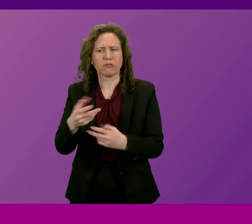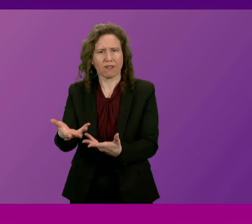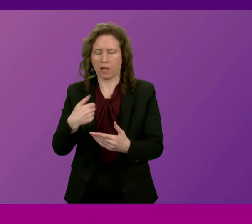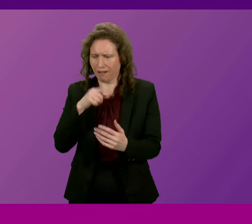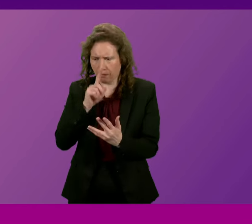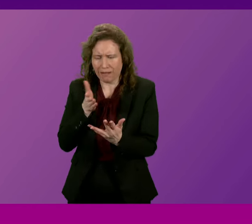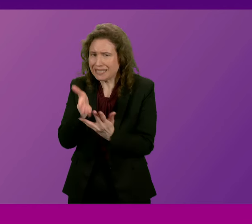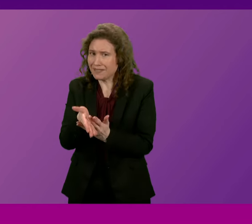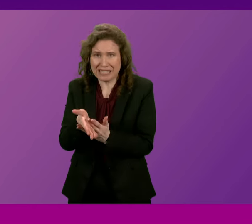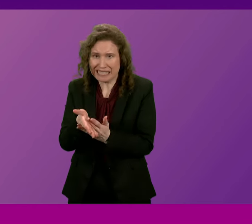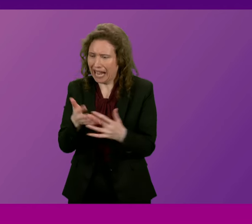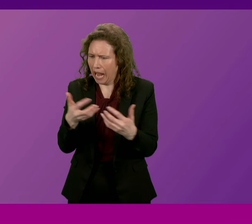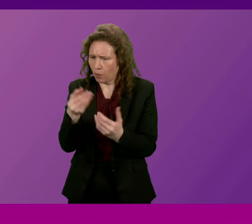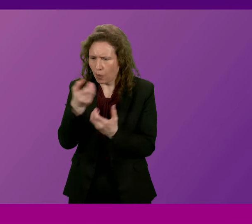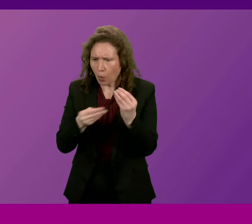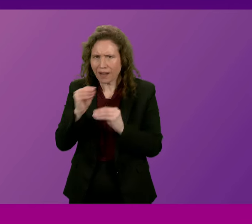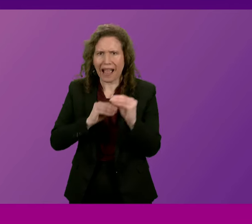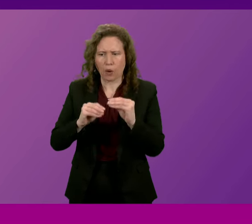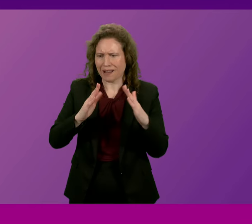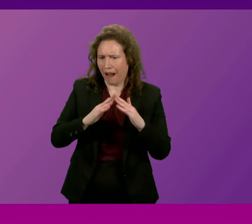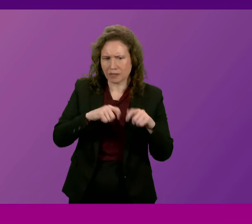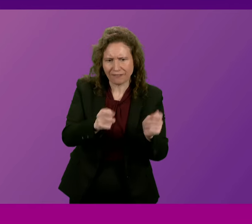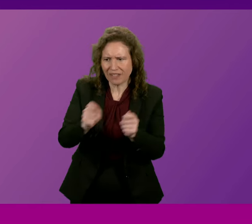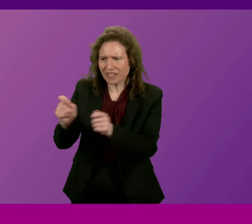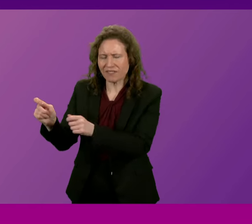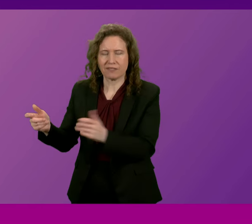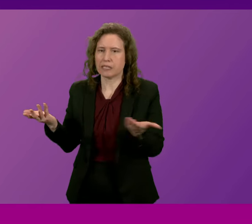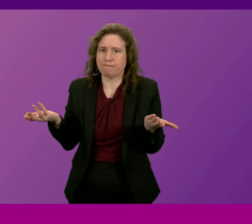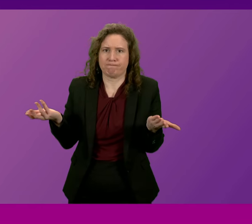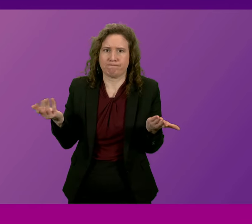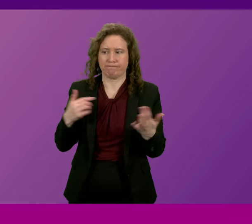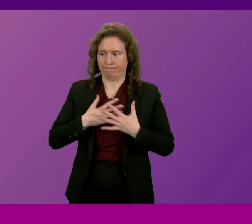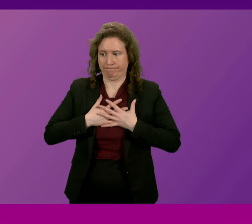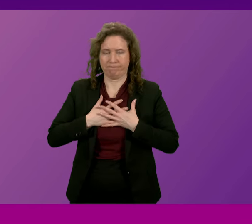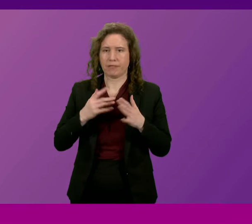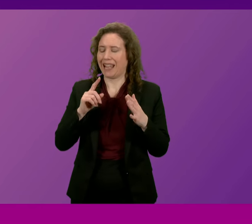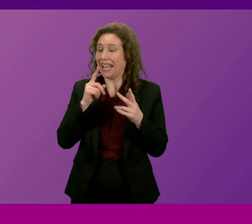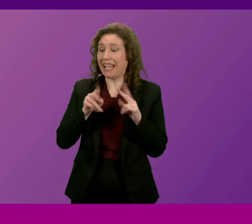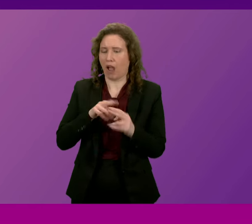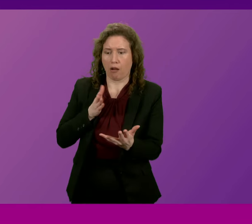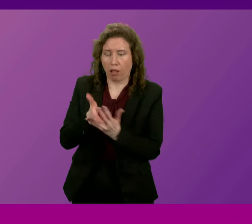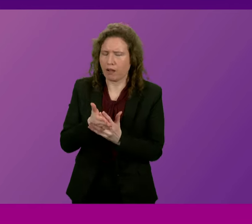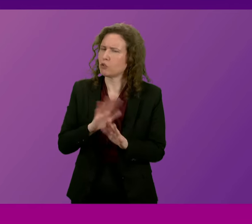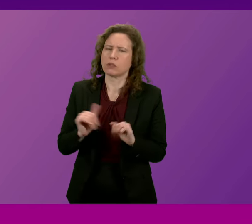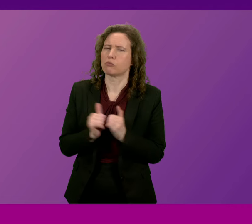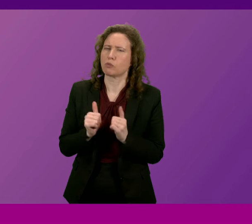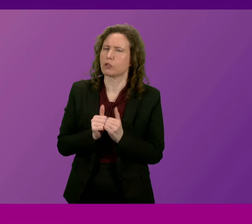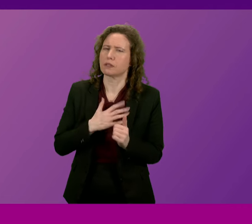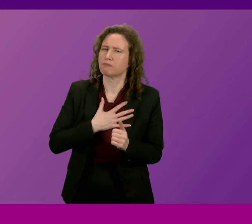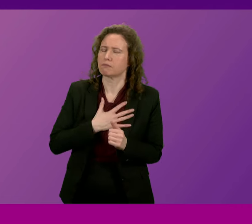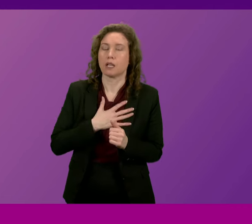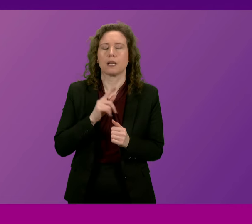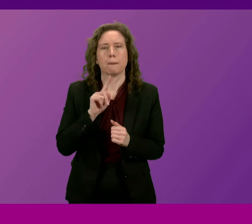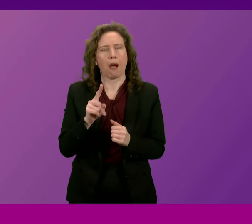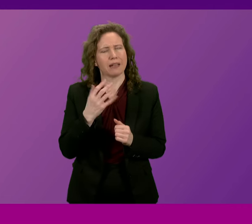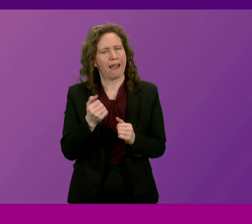I can't intervene in the allocation of housing decisions that are made by local authorities I would be acting inappropriately if I did so. There is a